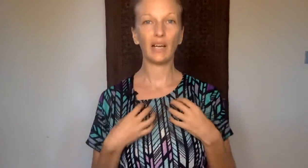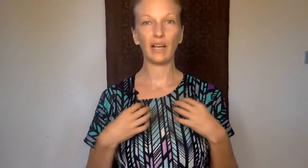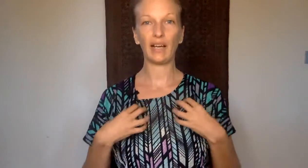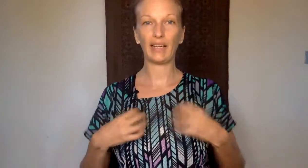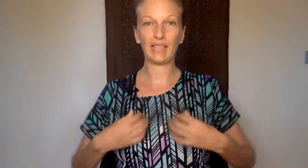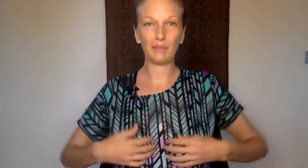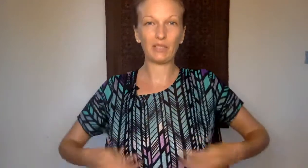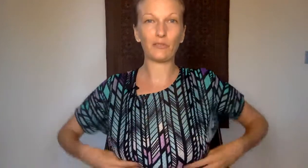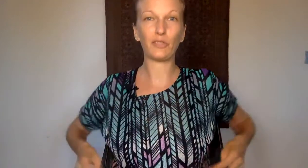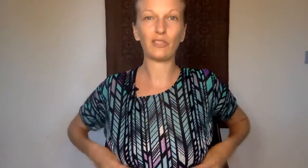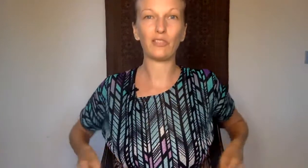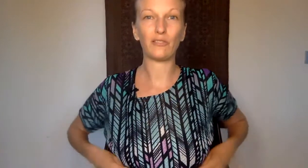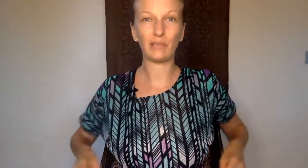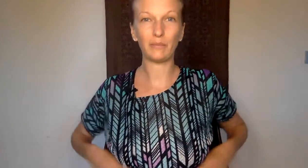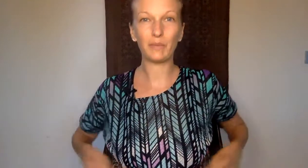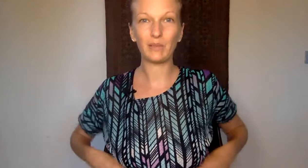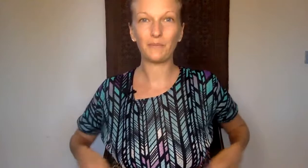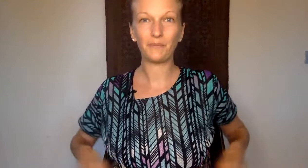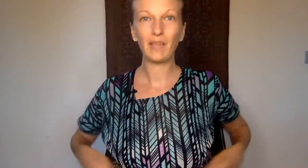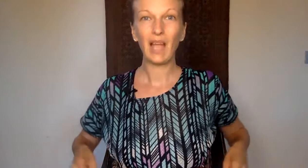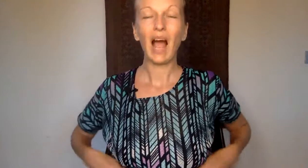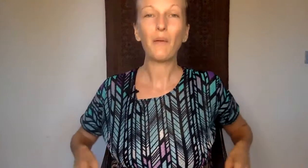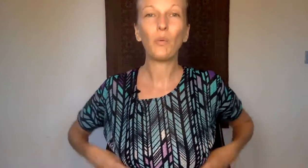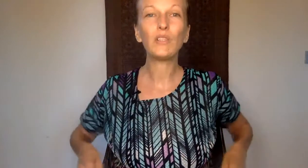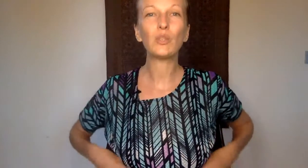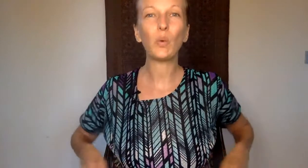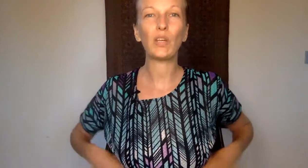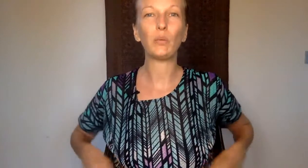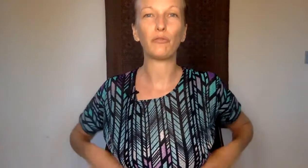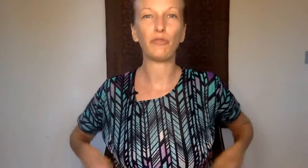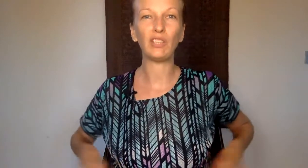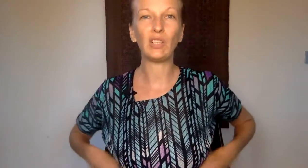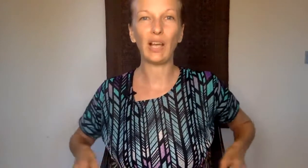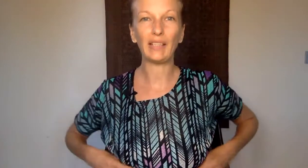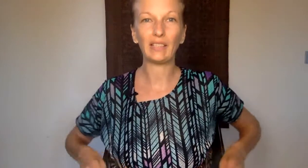Tapping to the front of the ribs. I wonder what it would feel like